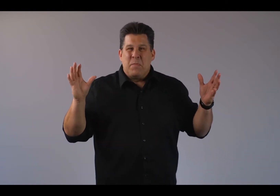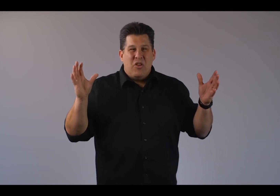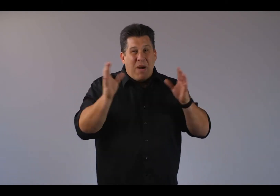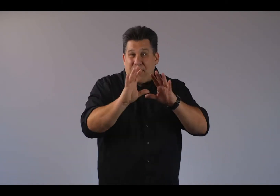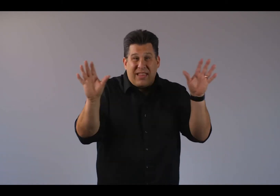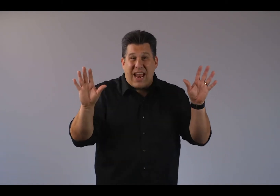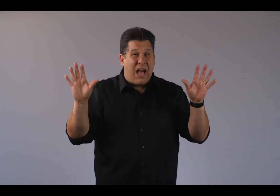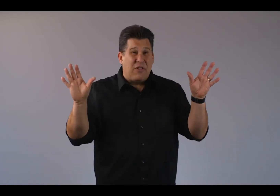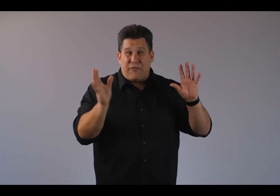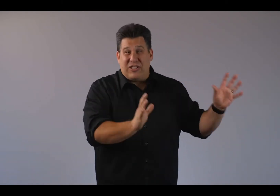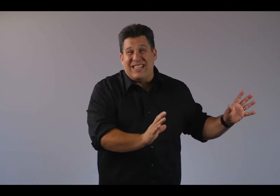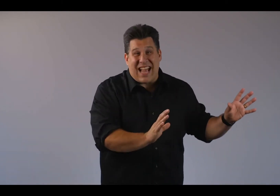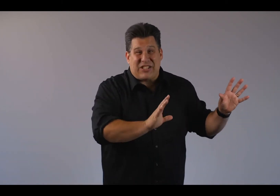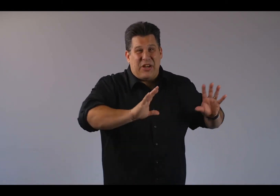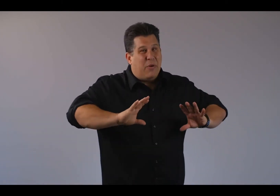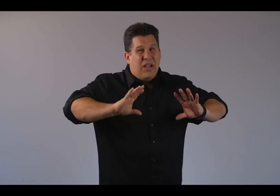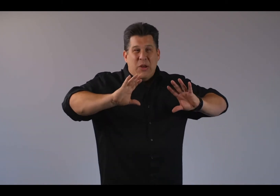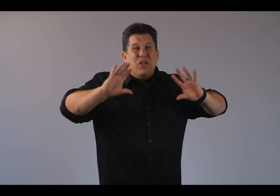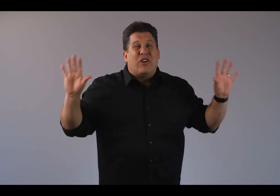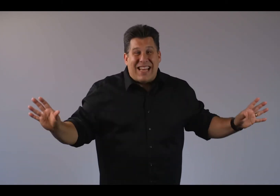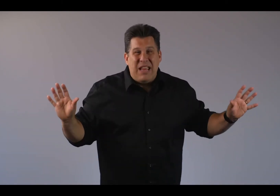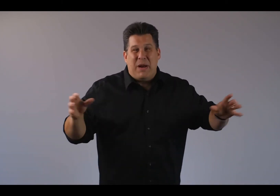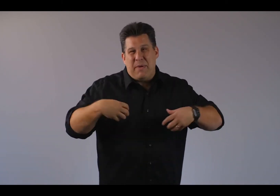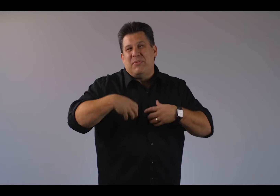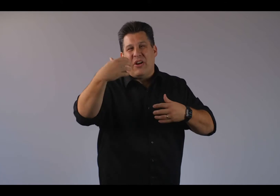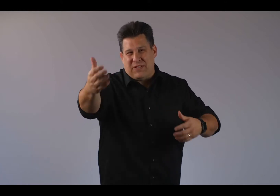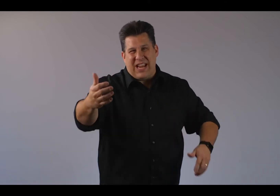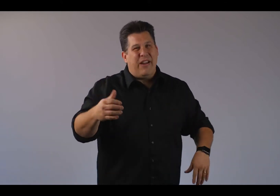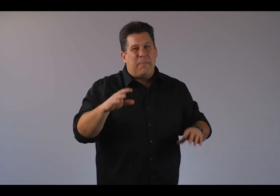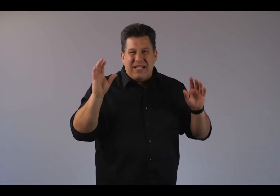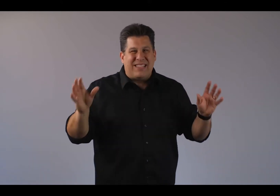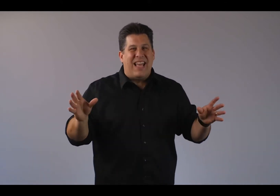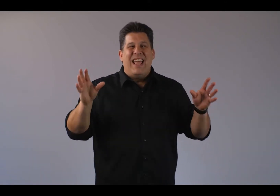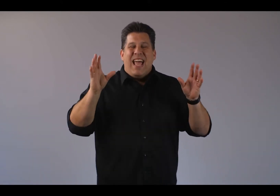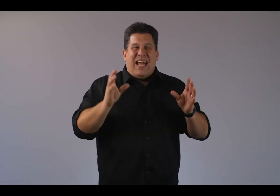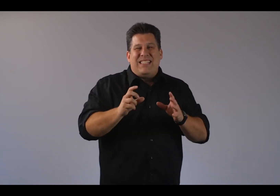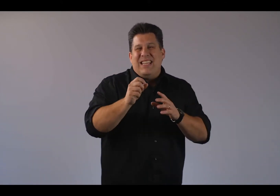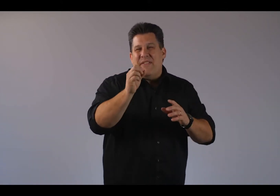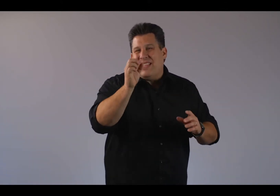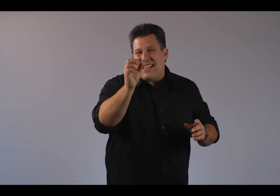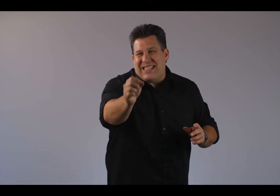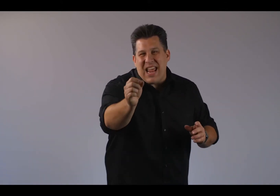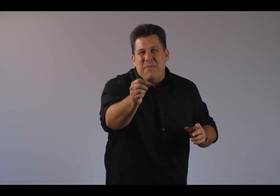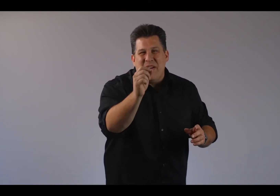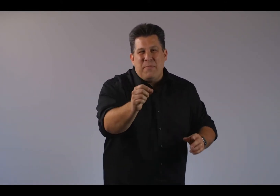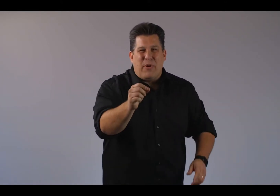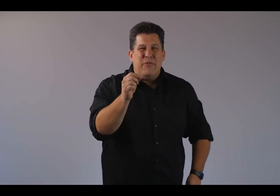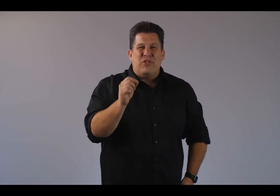You might think that after the first disaster, he wouldn't trust anybody but himself to carry it up. But instead, Edison gave it to that same young boy who had